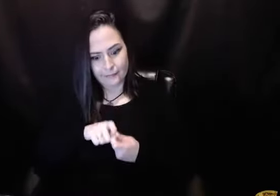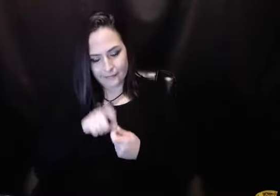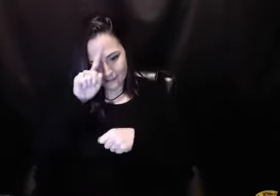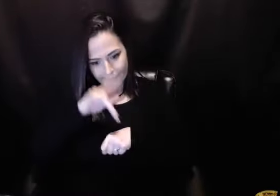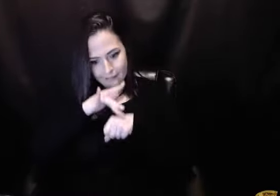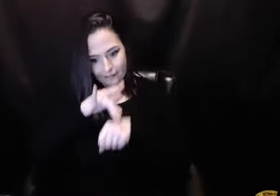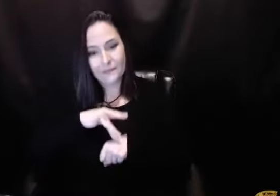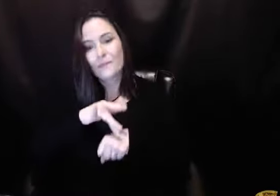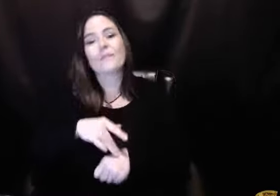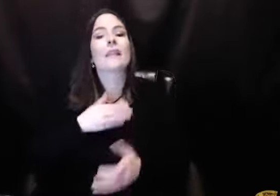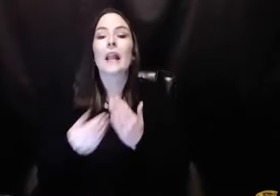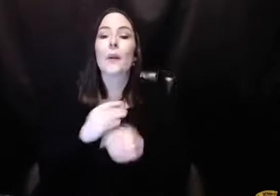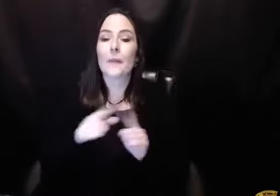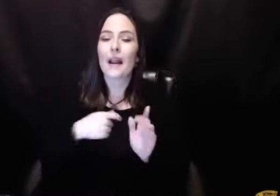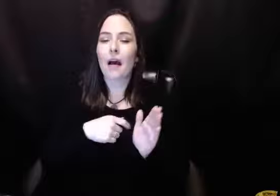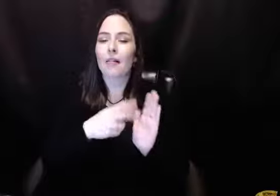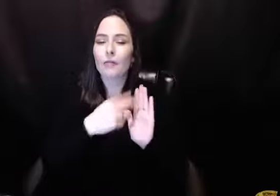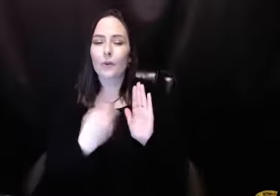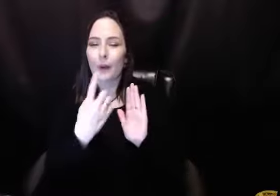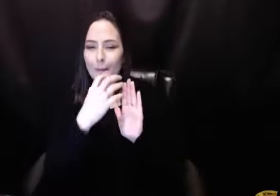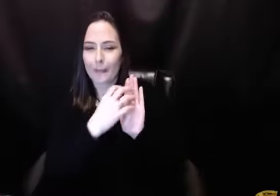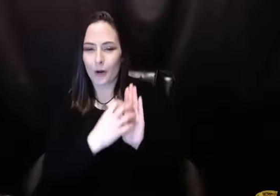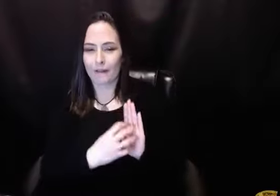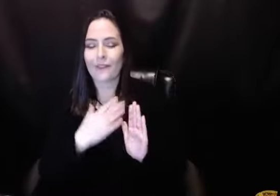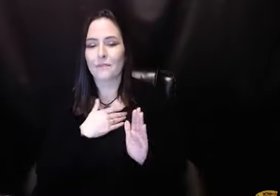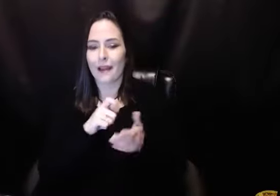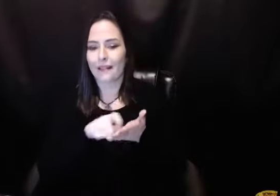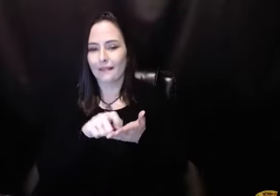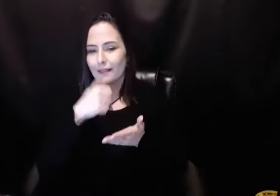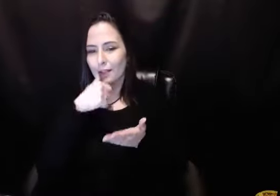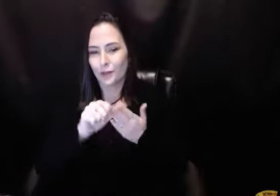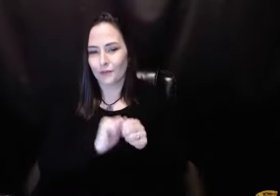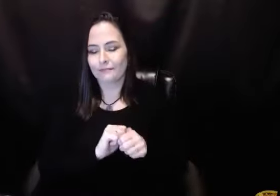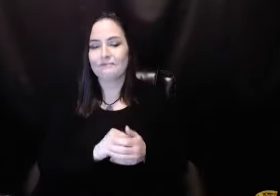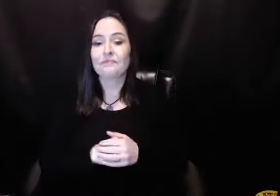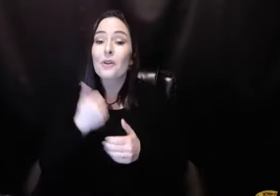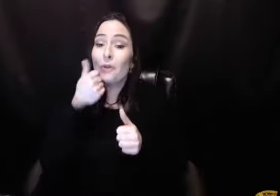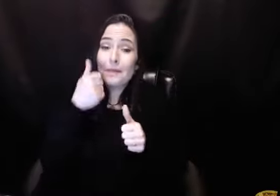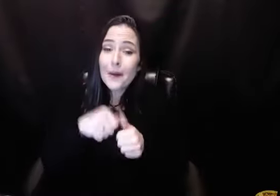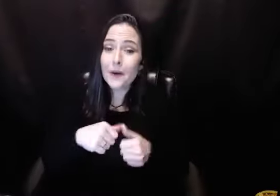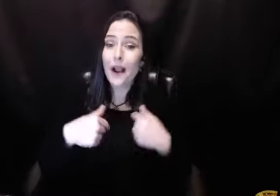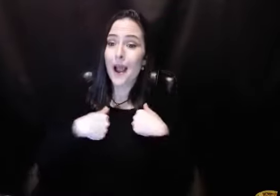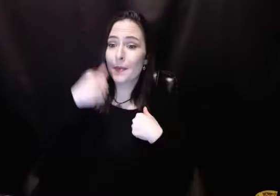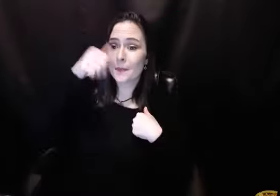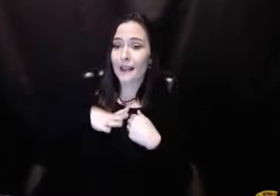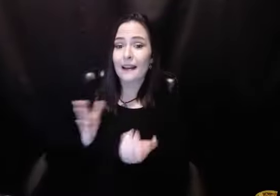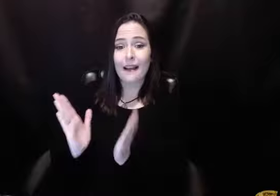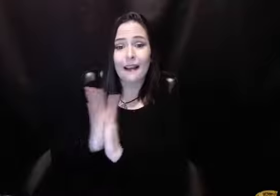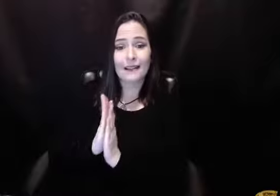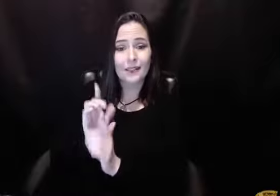I'm OCD. I keep stuff. So I just want to read one little paragraph in my chicken scratch of the letter that I